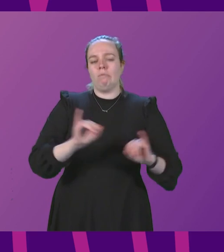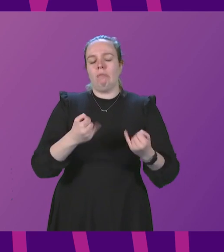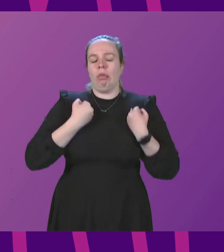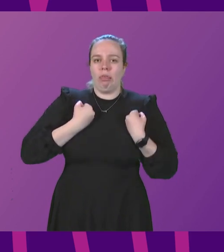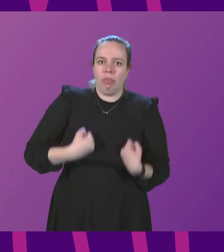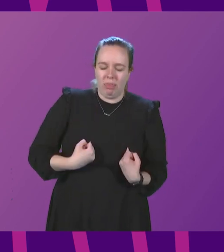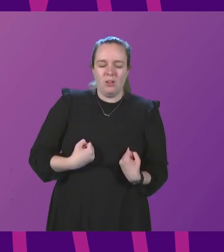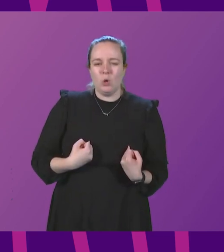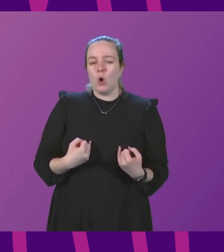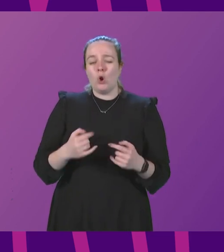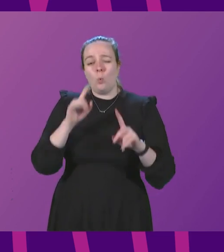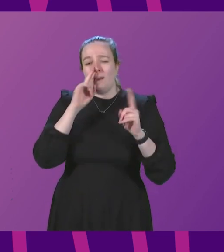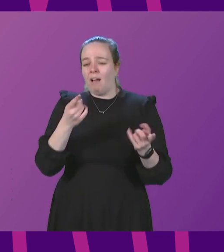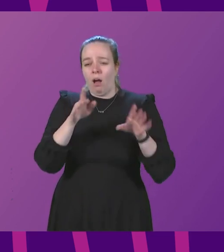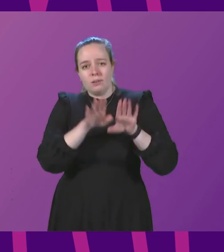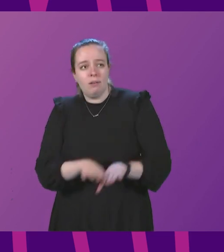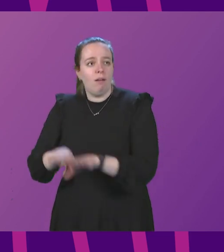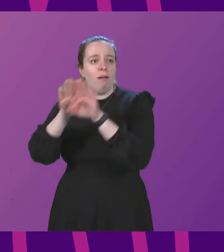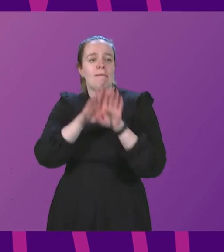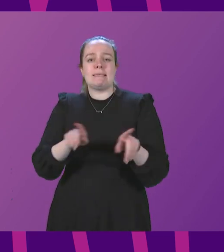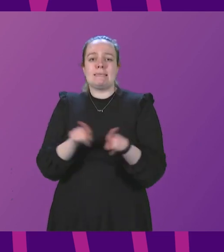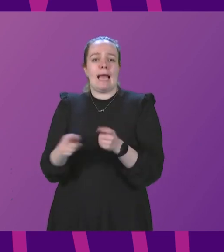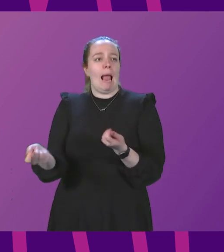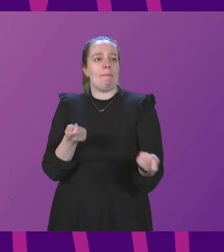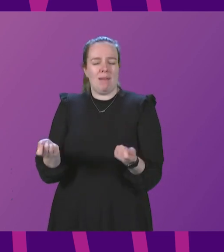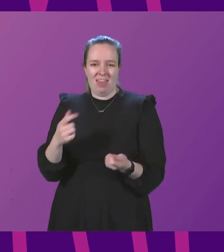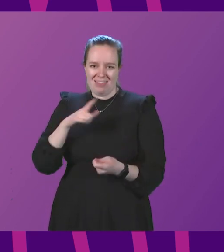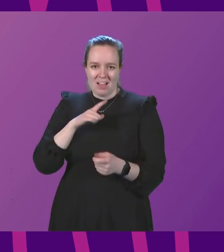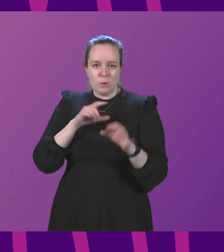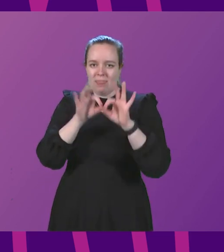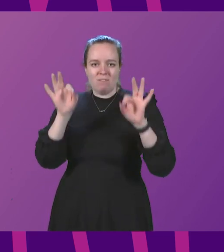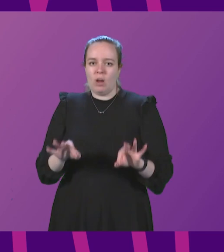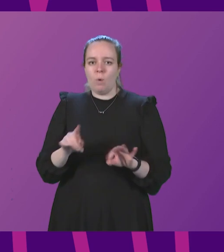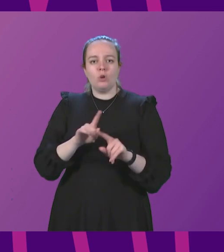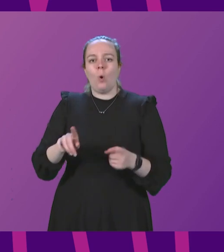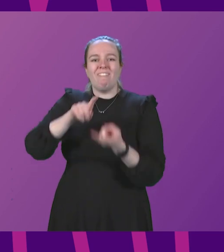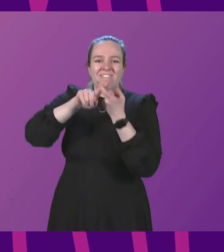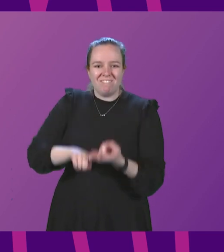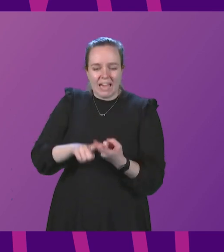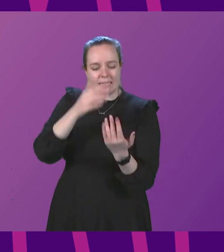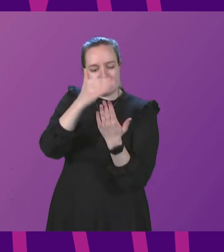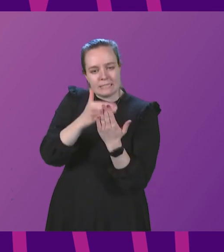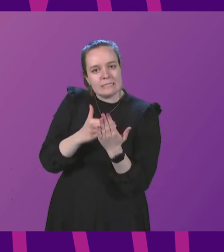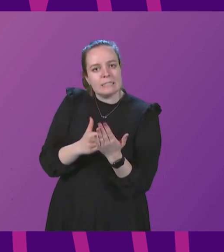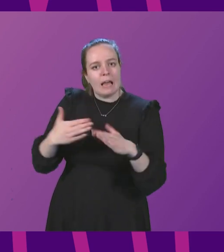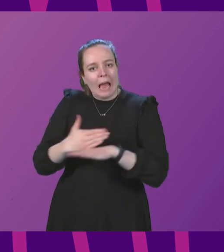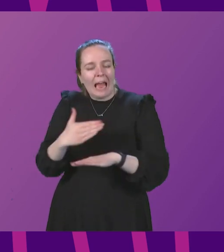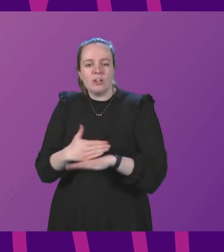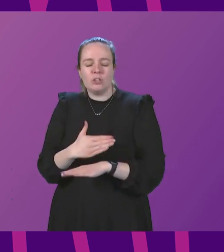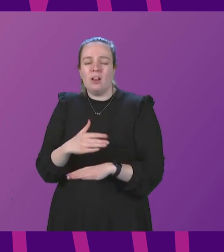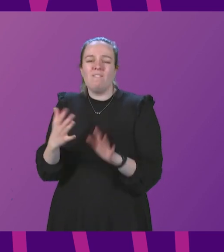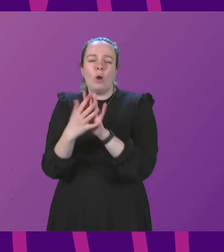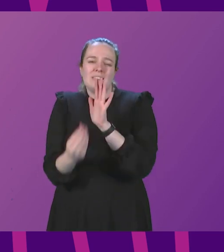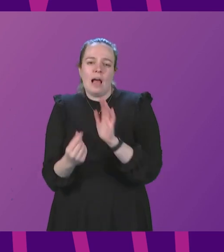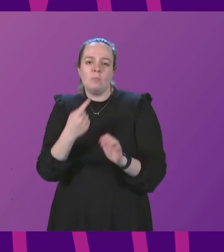we must guard against a one-size-fits-all approach. That is why the framework does not propose fixed thresholds for action, for example, by stating that we will